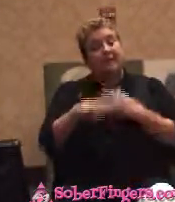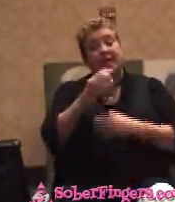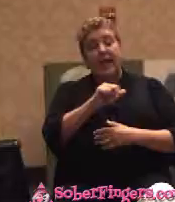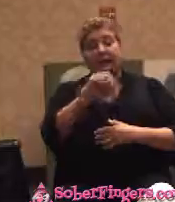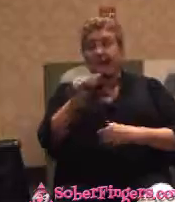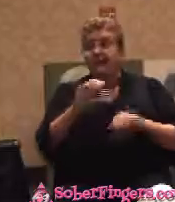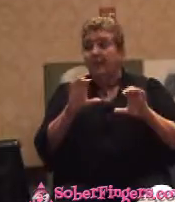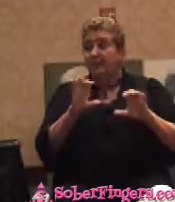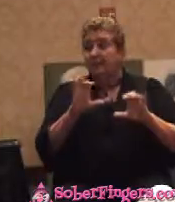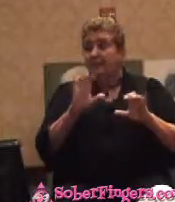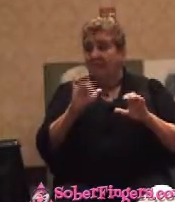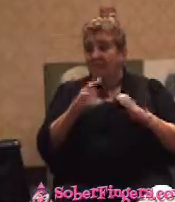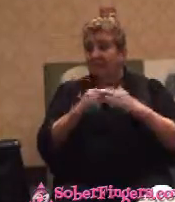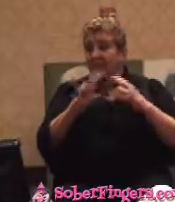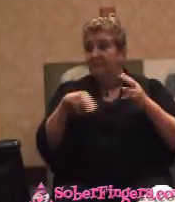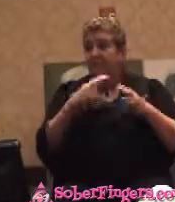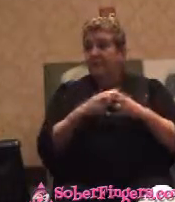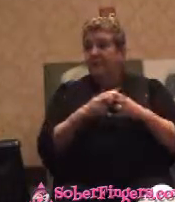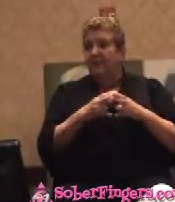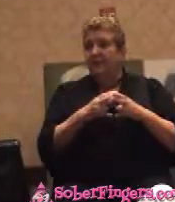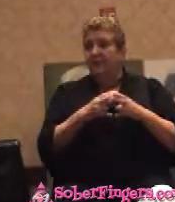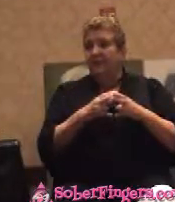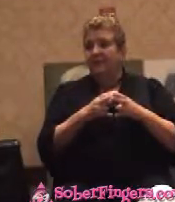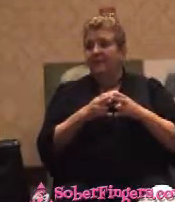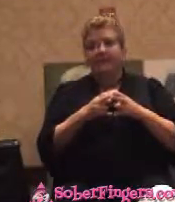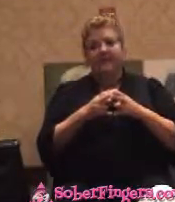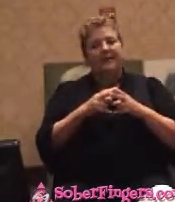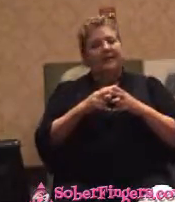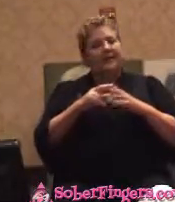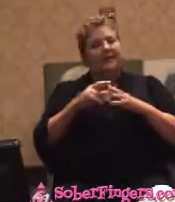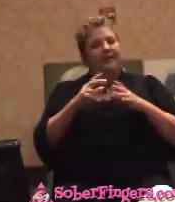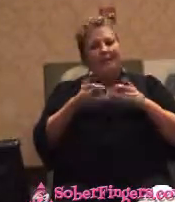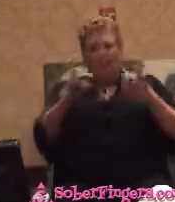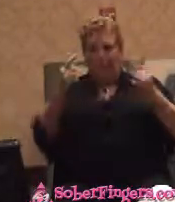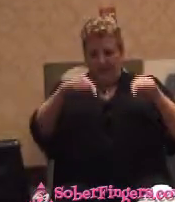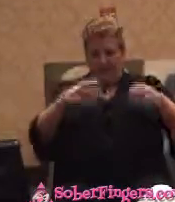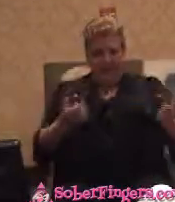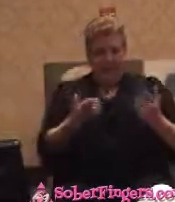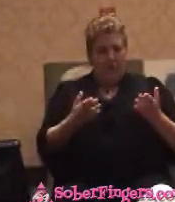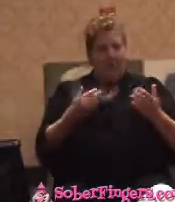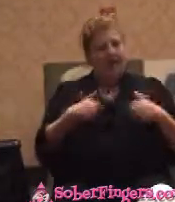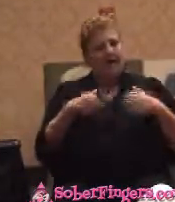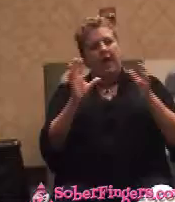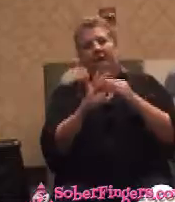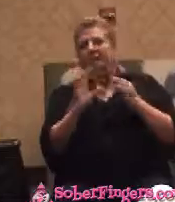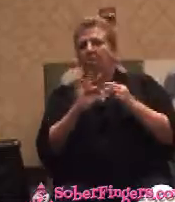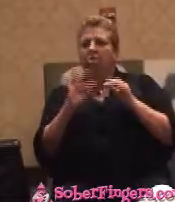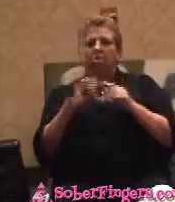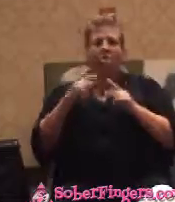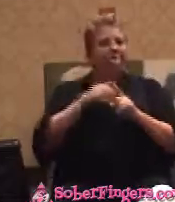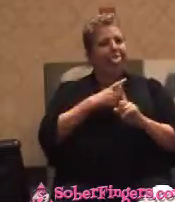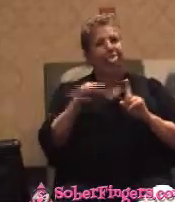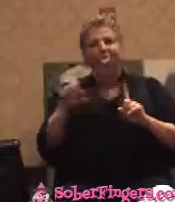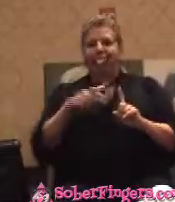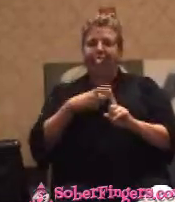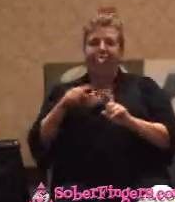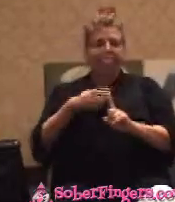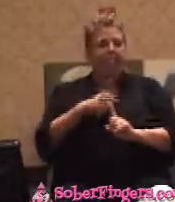all about. It lays out the practice. You come here and I can talk when I'm blue in the face and I'll not fix